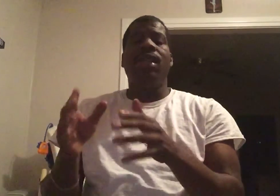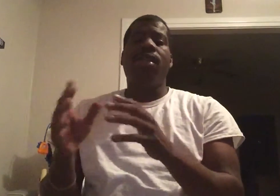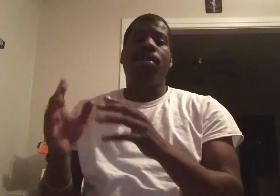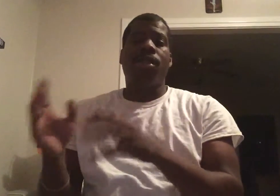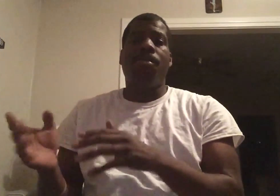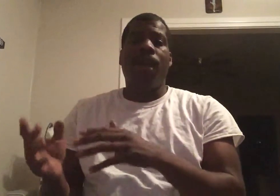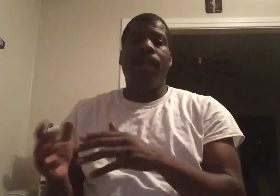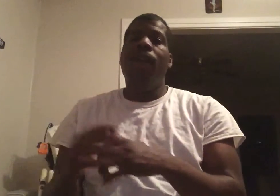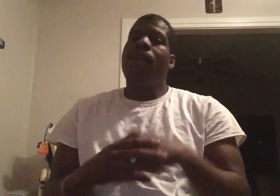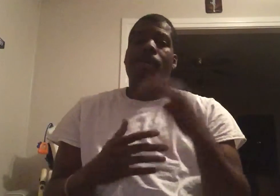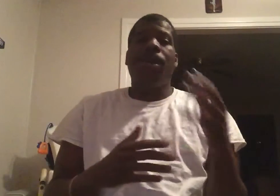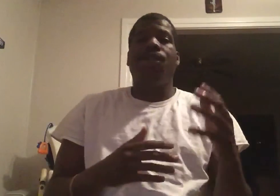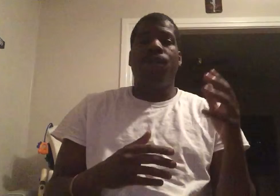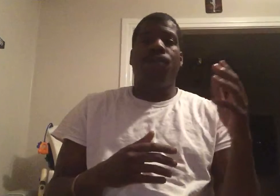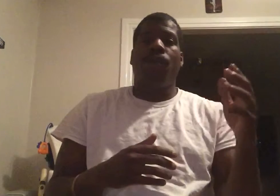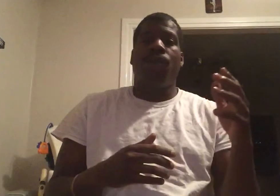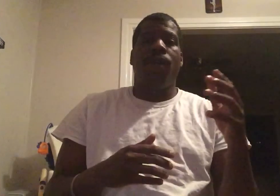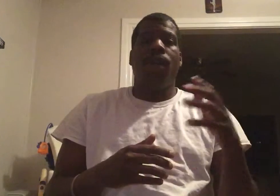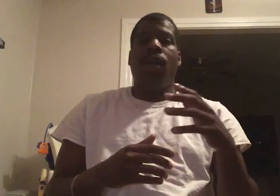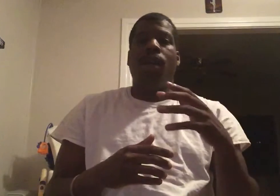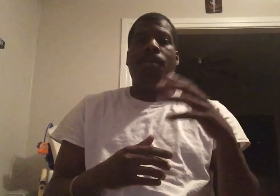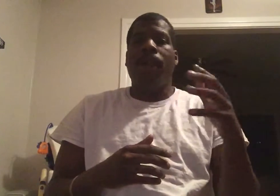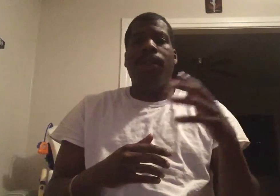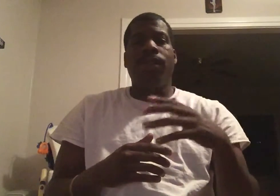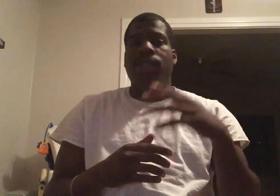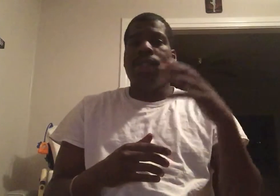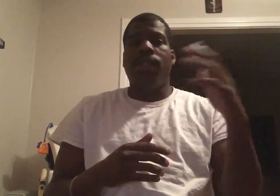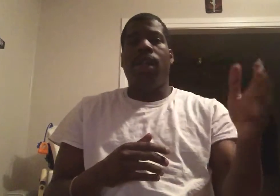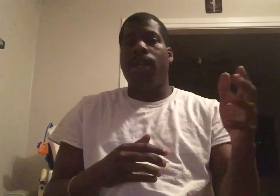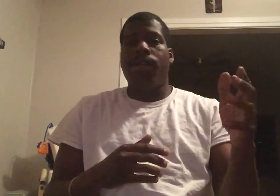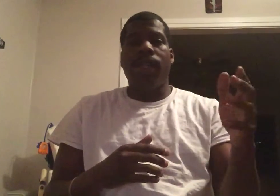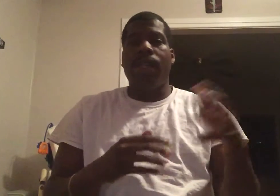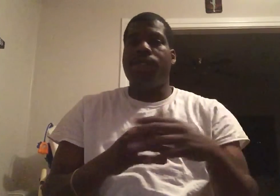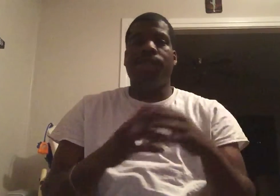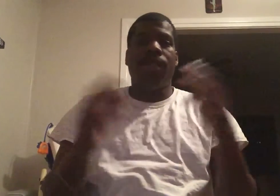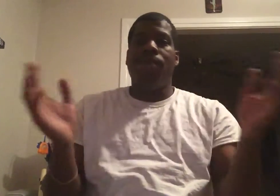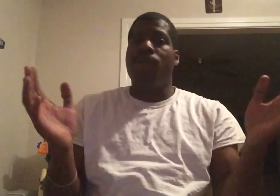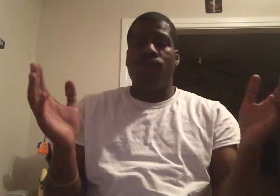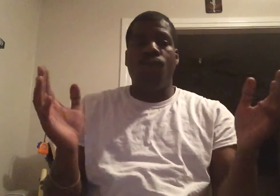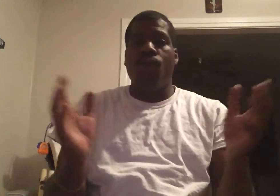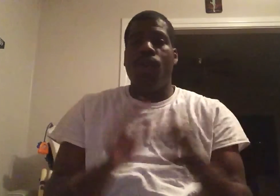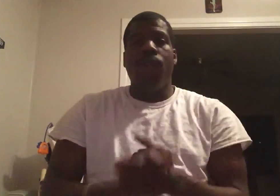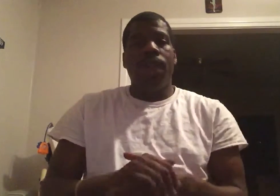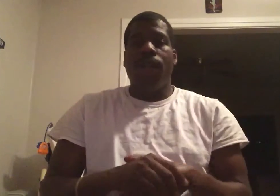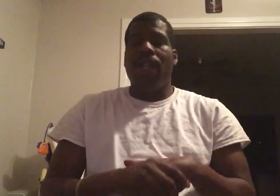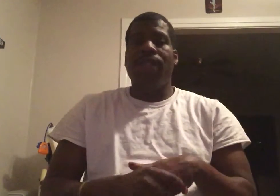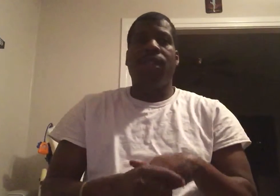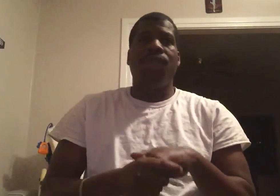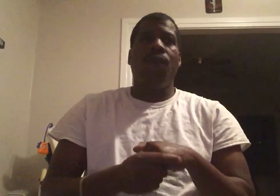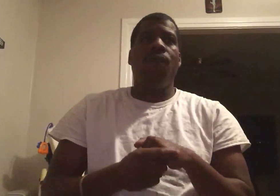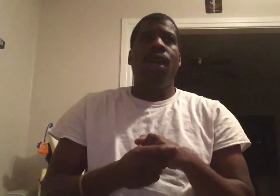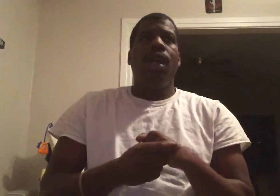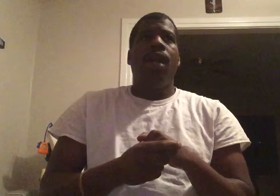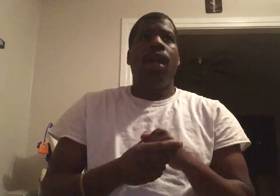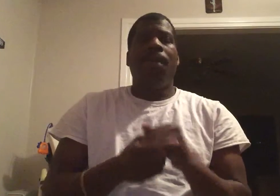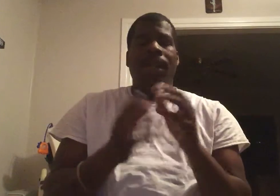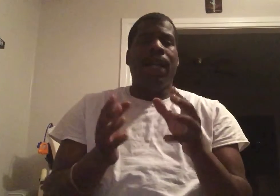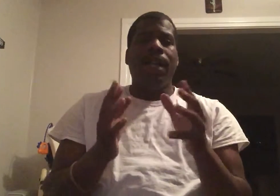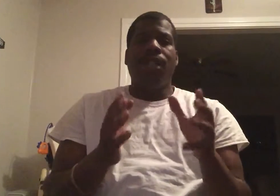say something to somebody I'm gonna make sure you work with minors and teenagers at a middle school and all that stuff So I like how they